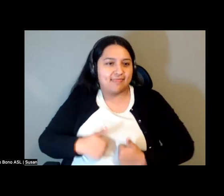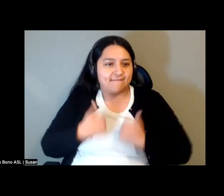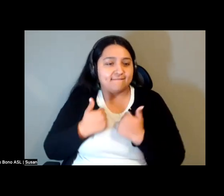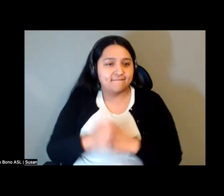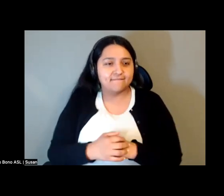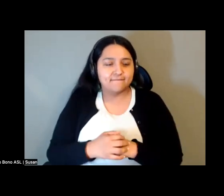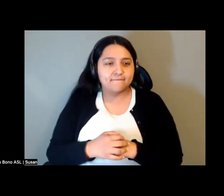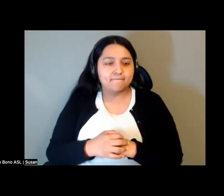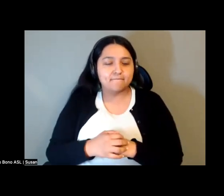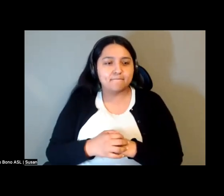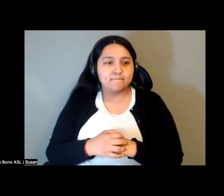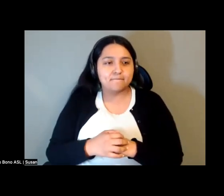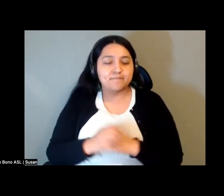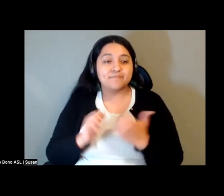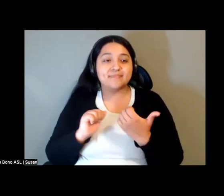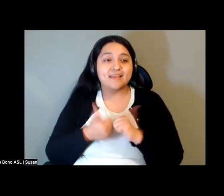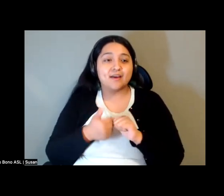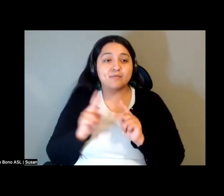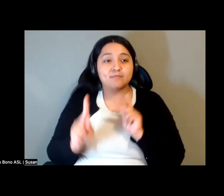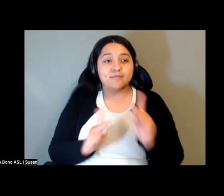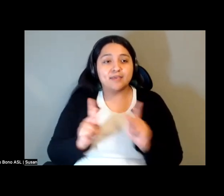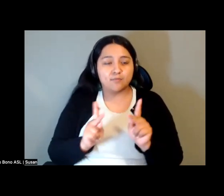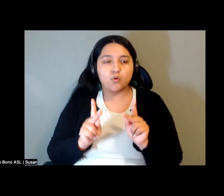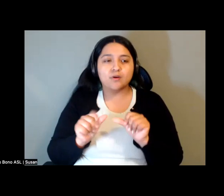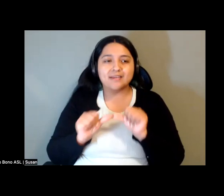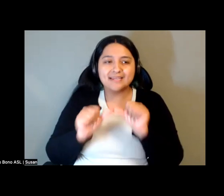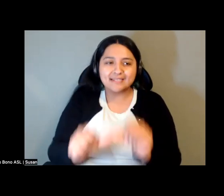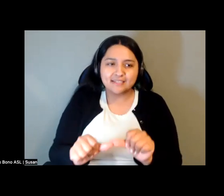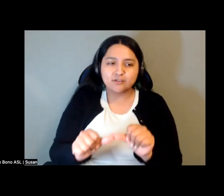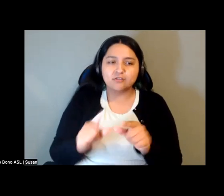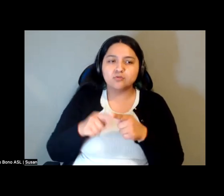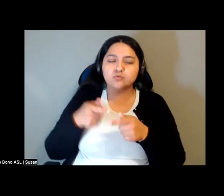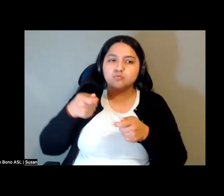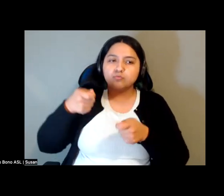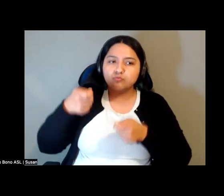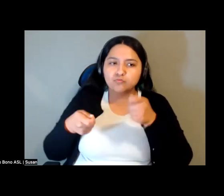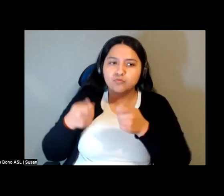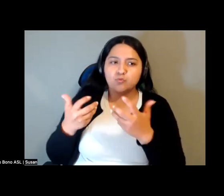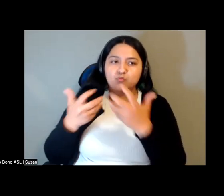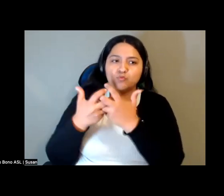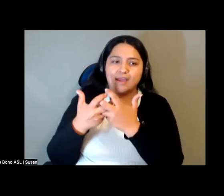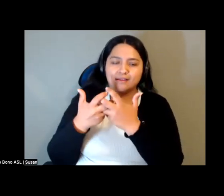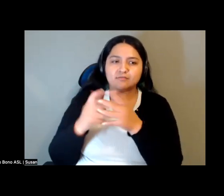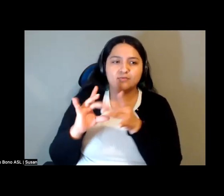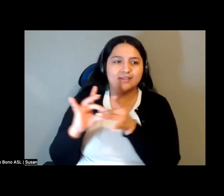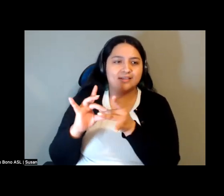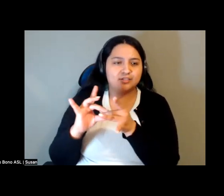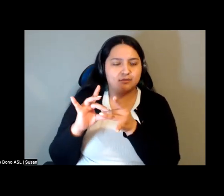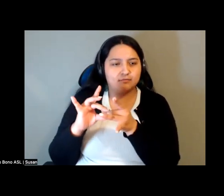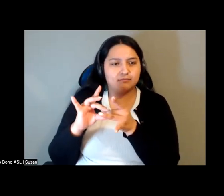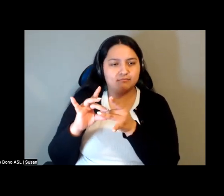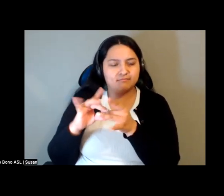inhabitants continuously rearrange their relationship with the larger city, and to better understand the concrete